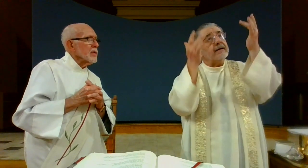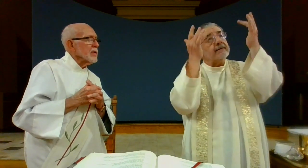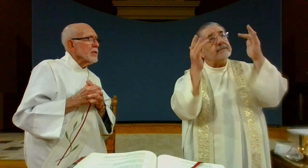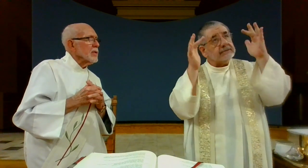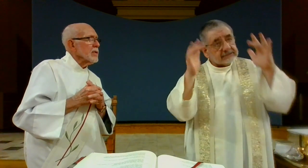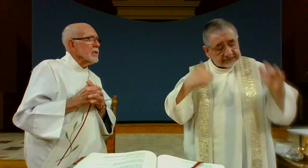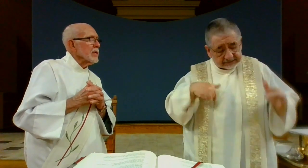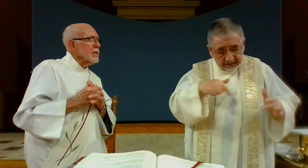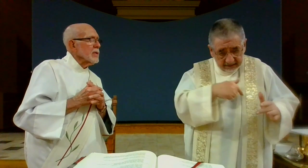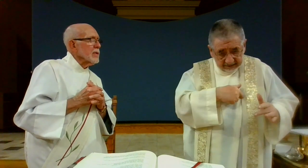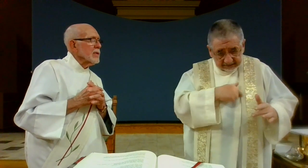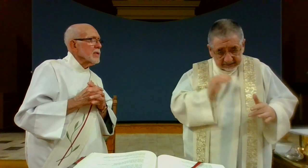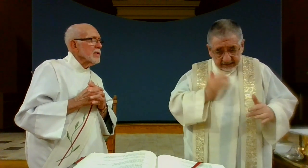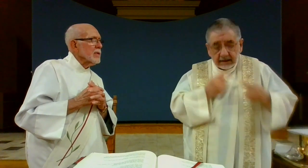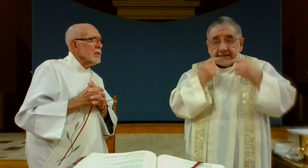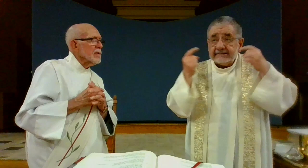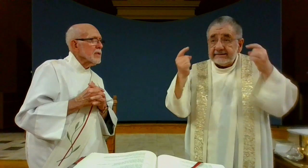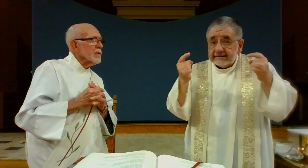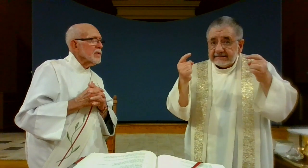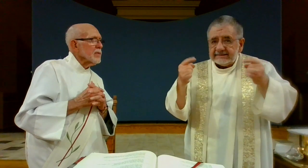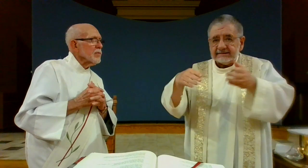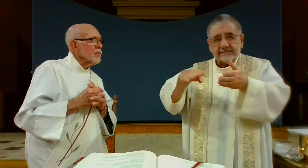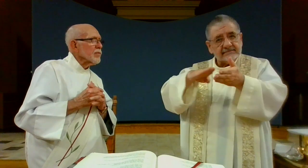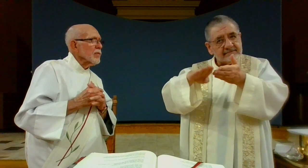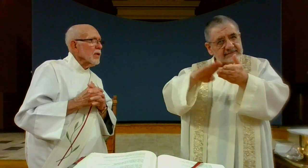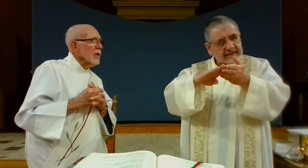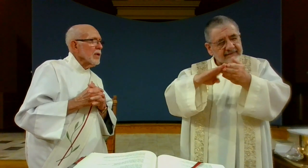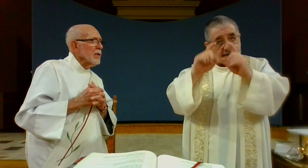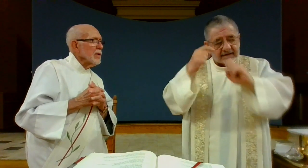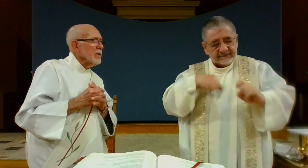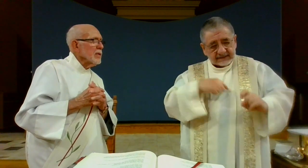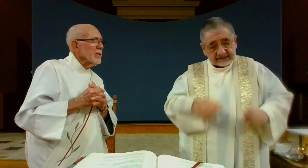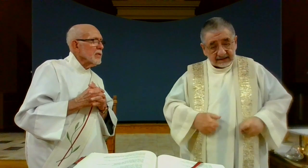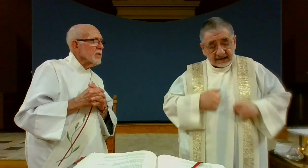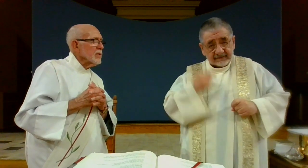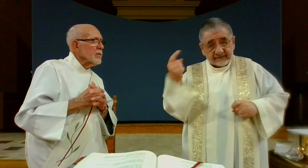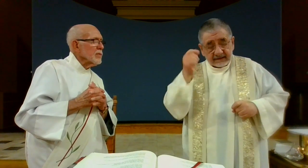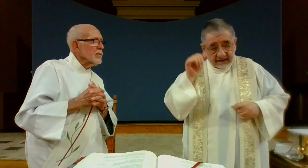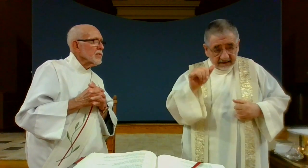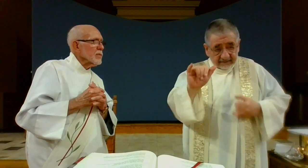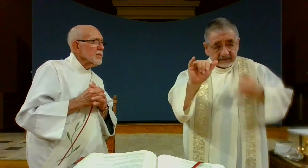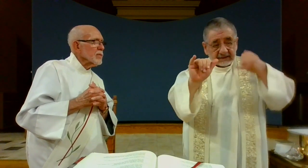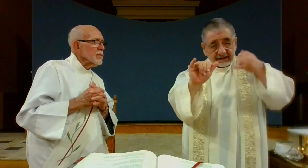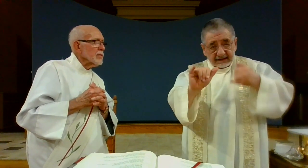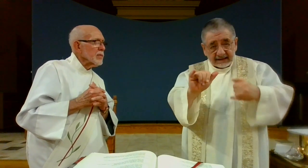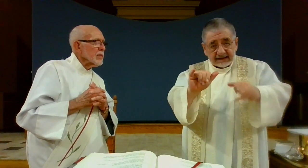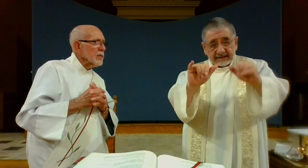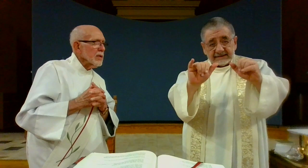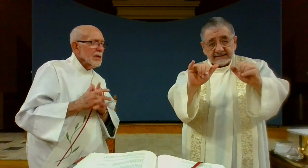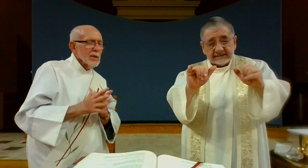May Almighty God have mercy on us, forgive us our sins, and bring us to everlasting life.